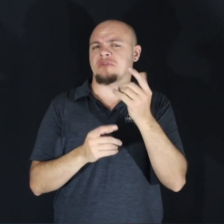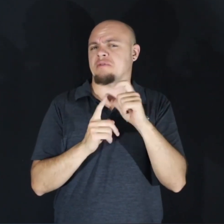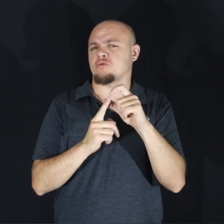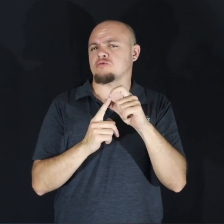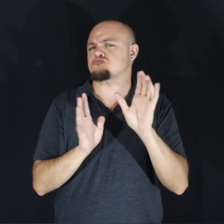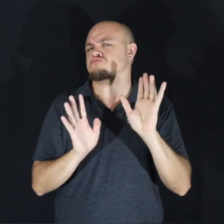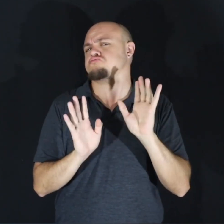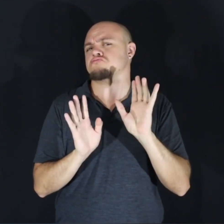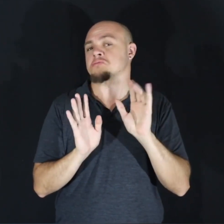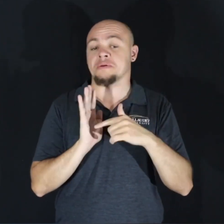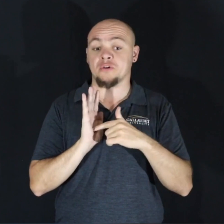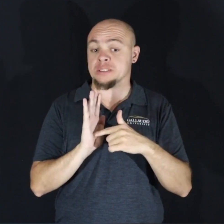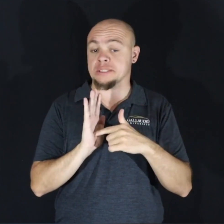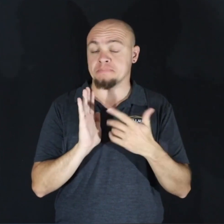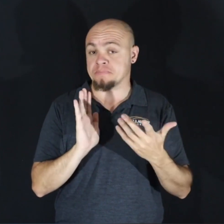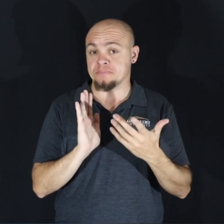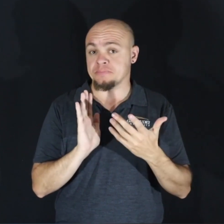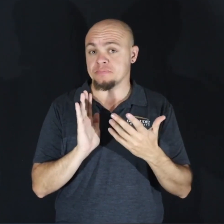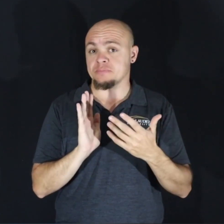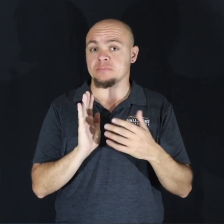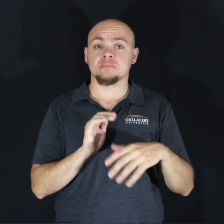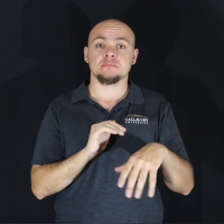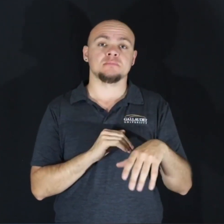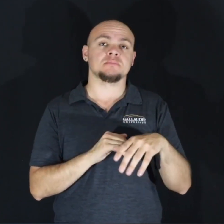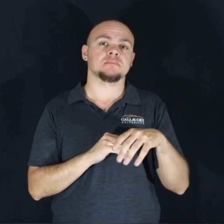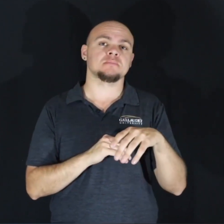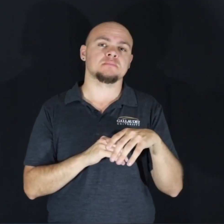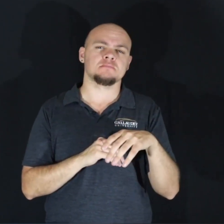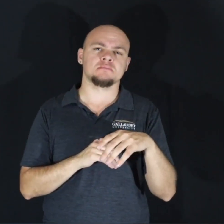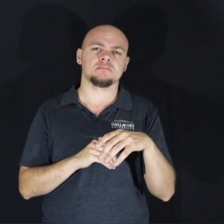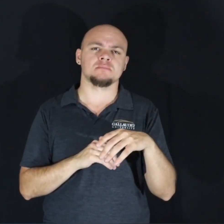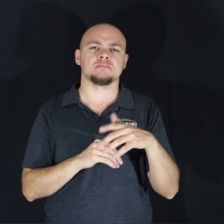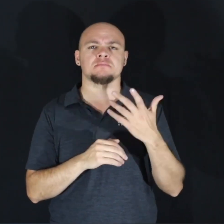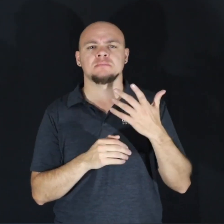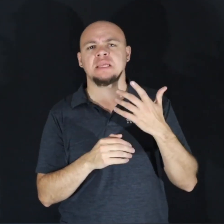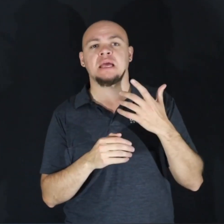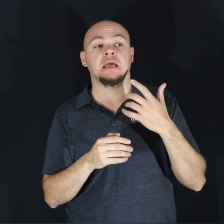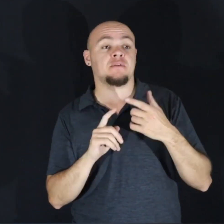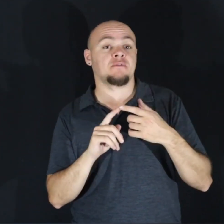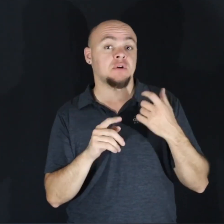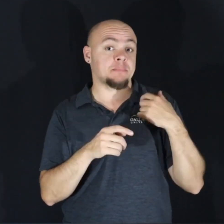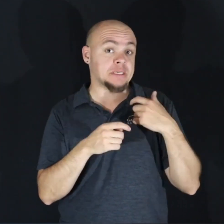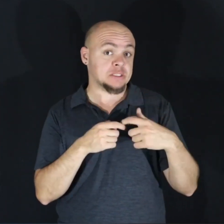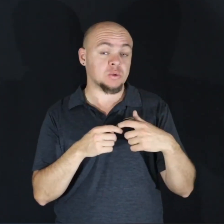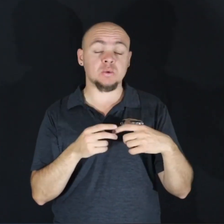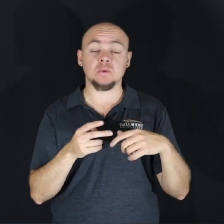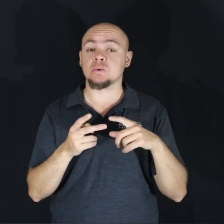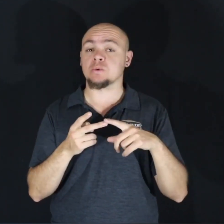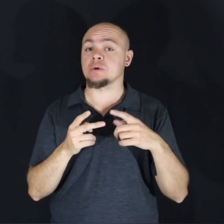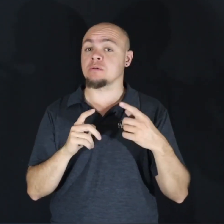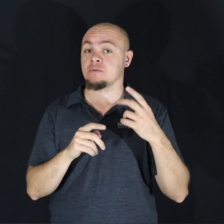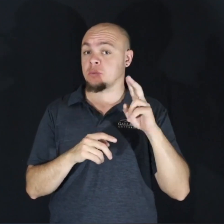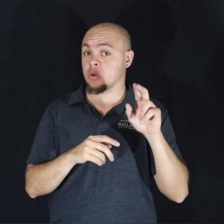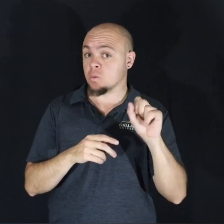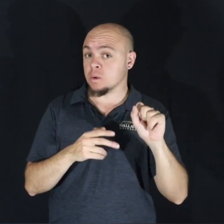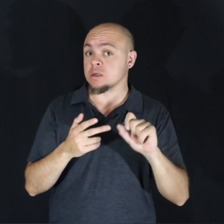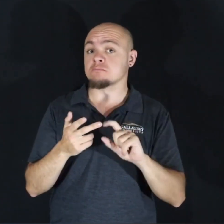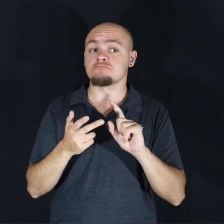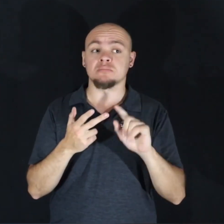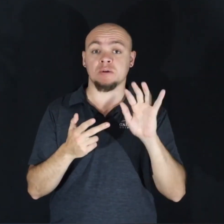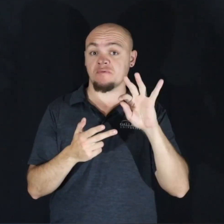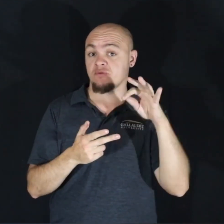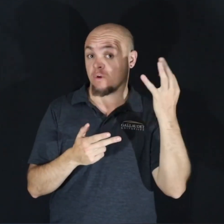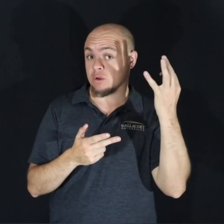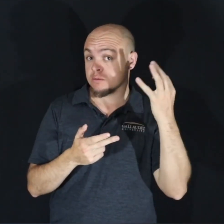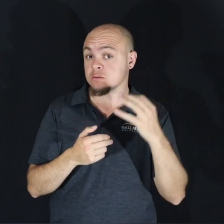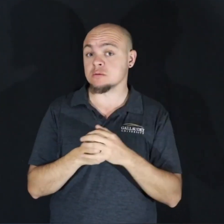words. For example, je viens de Suisse, soy de Mexico, or I'm from the United States. But